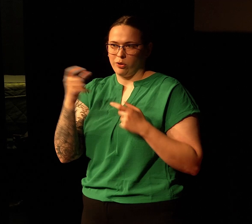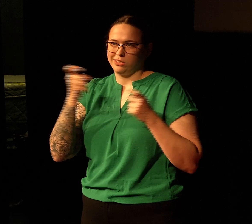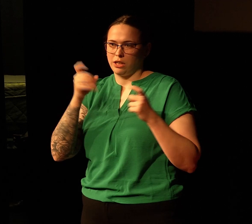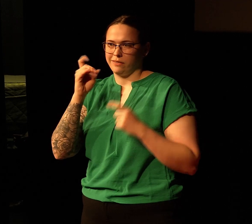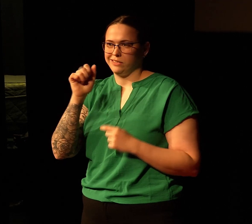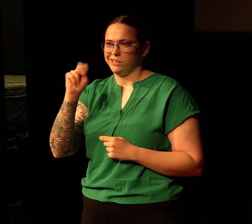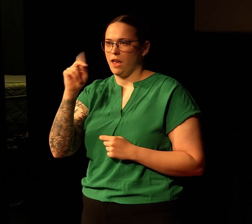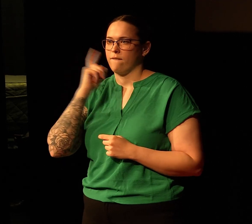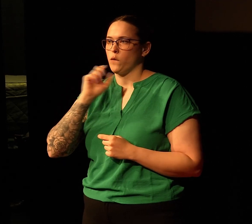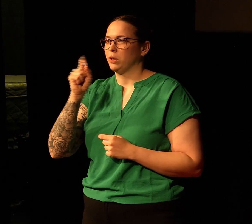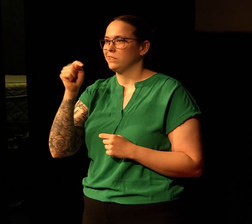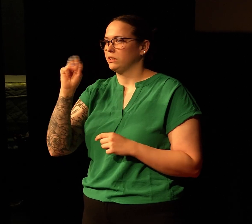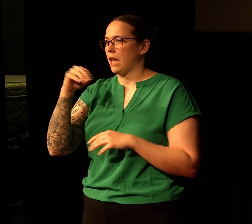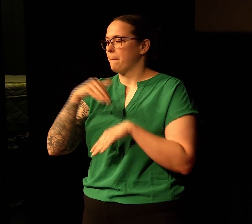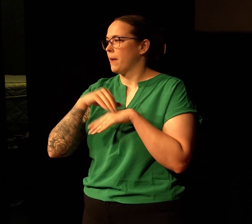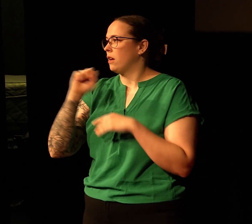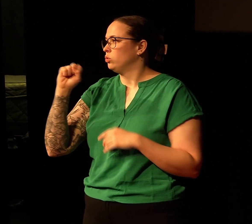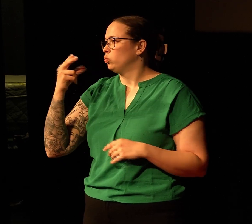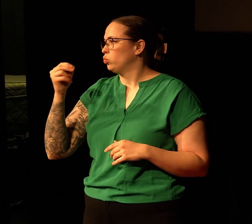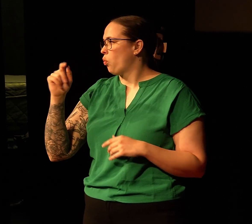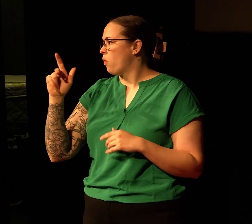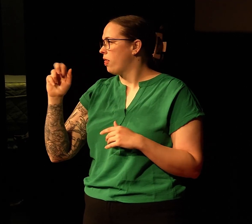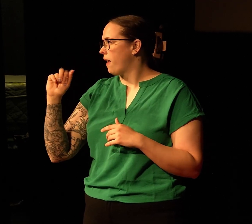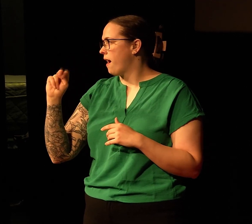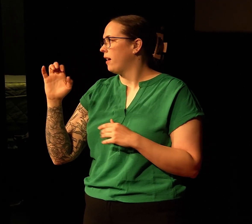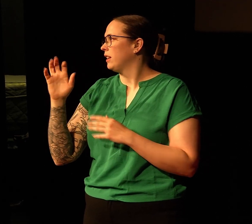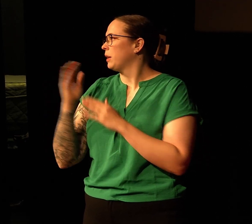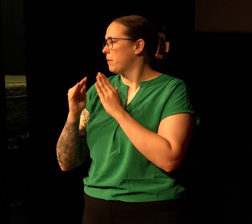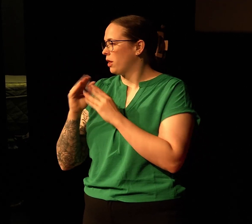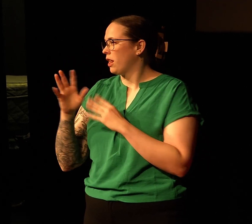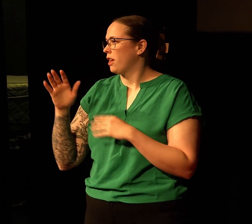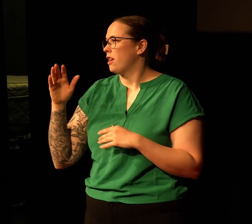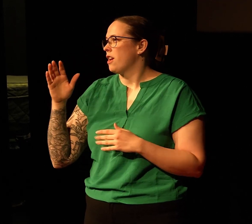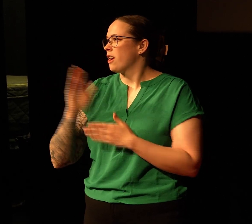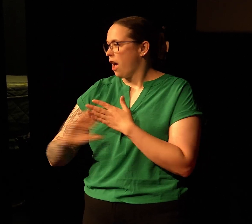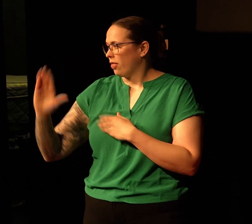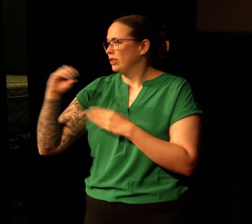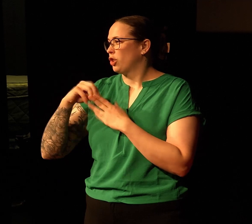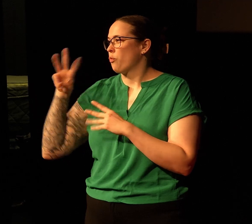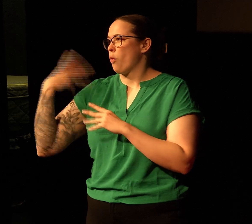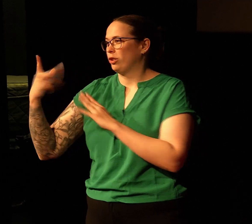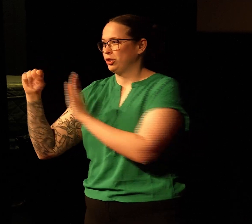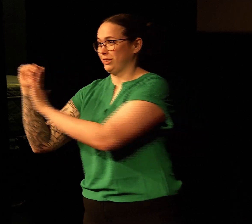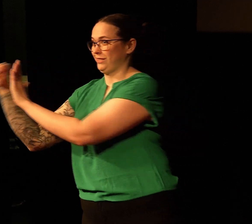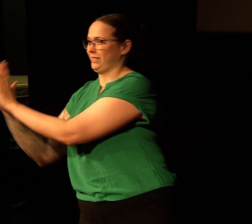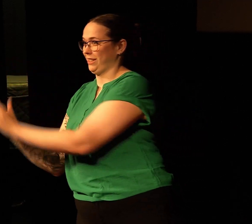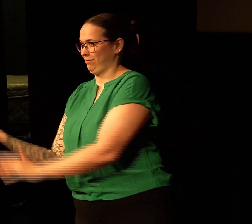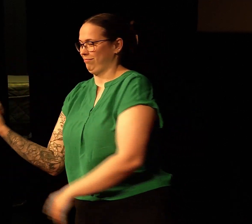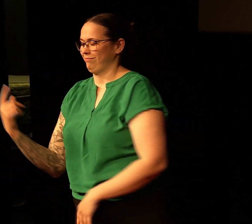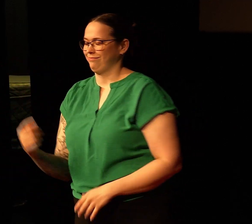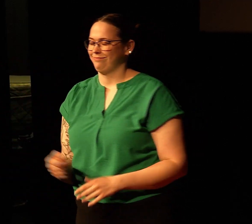She's now the director of STEM at Shoreline Community College in Washington State, not D.C.